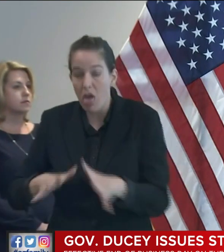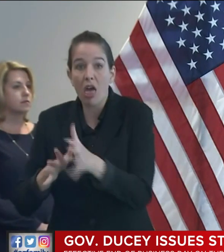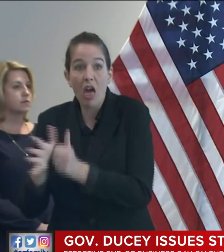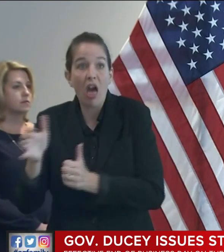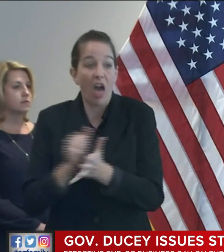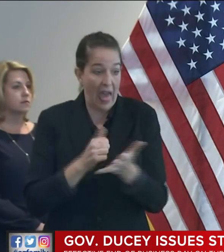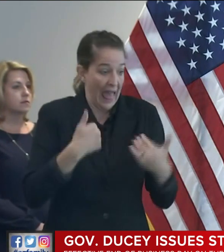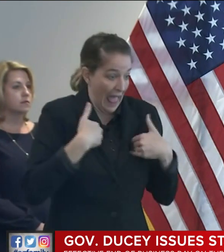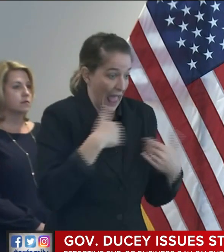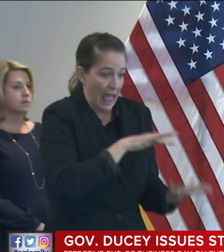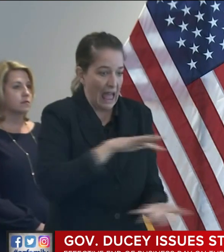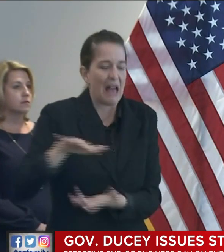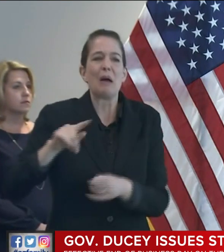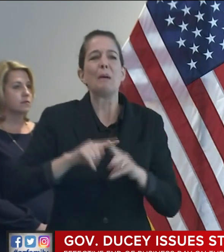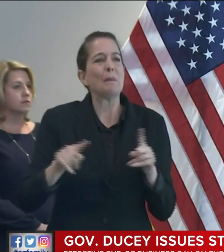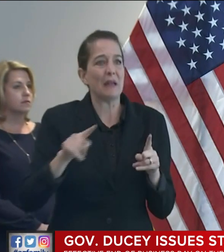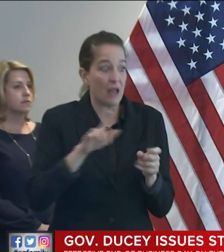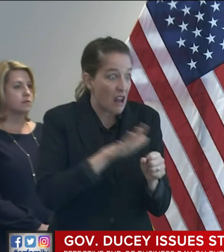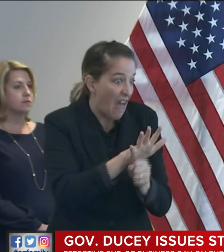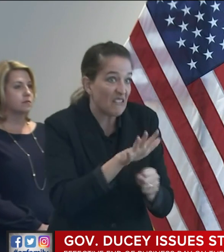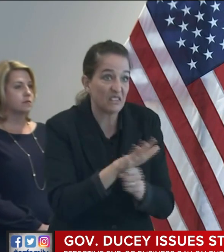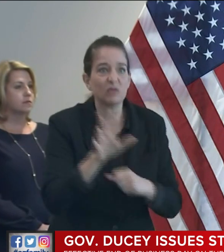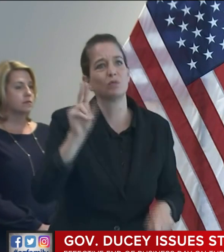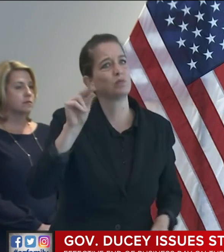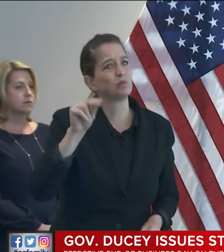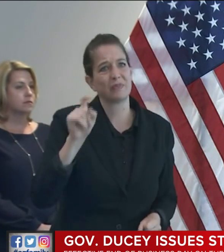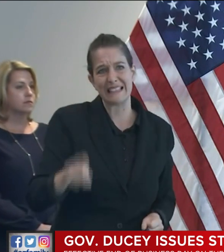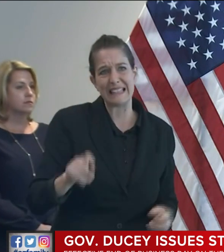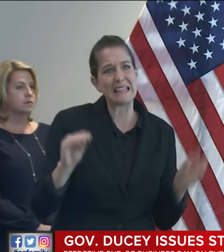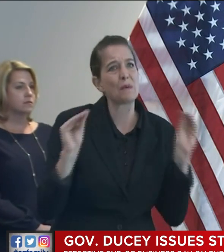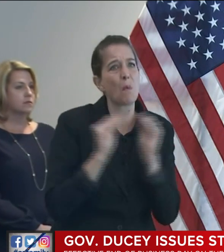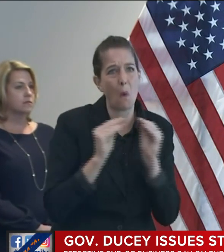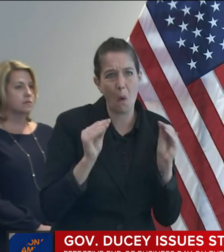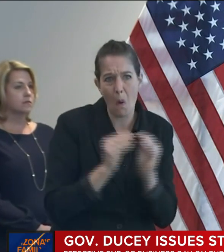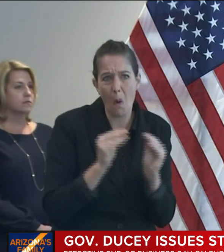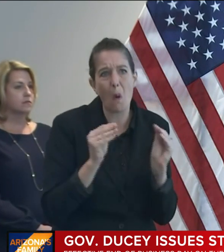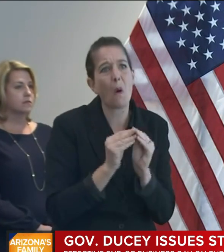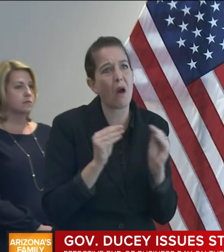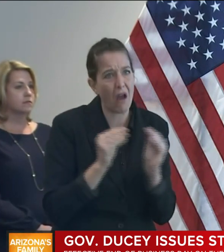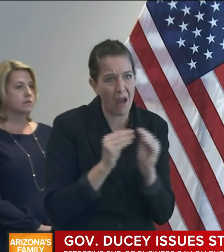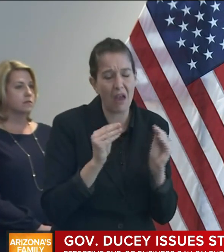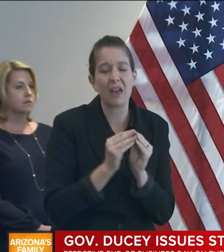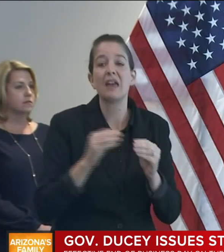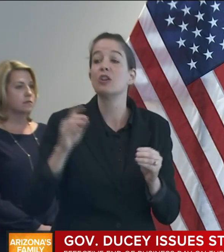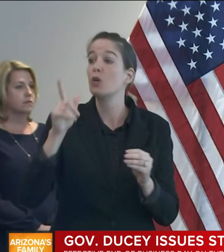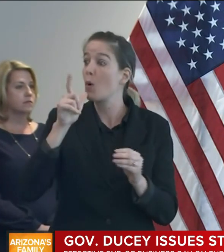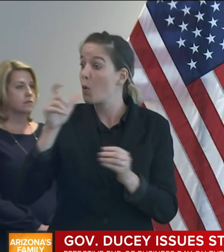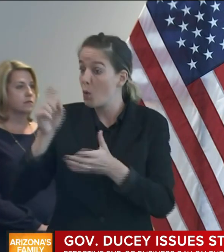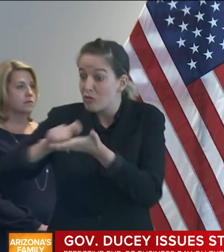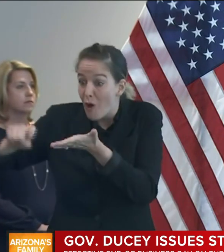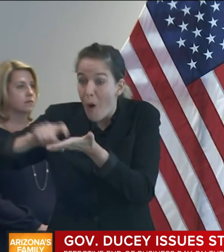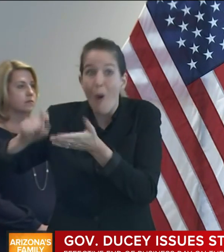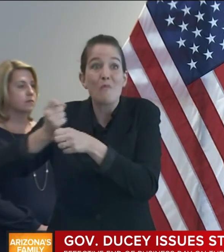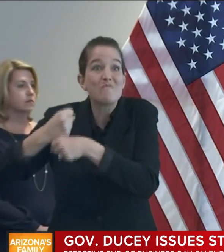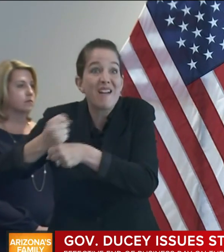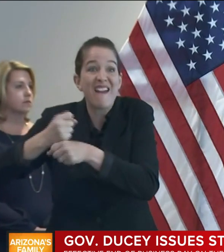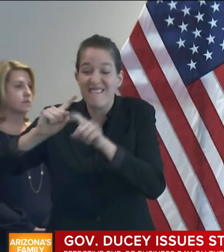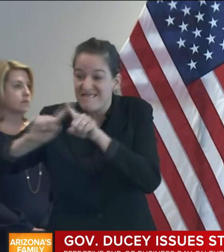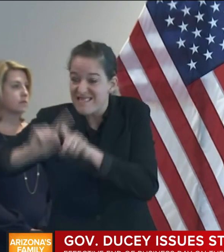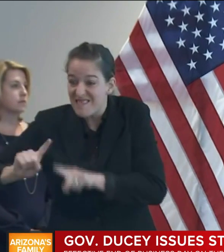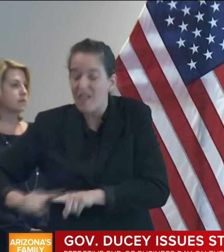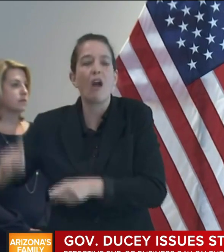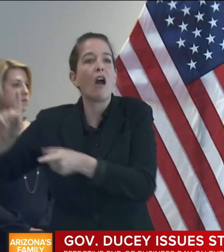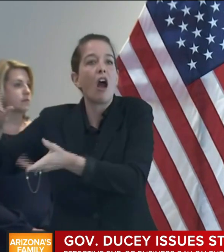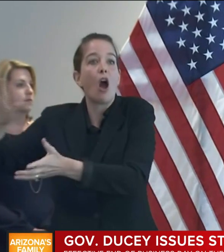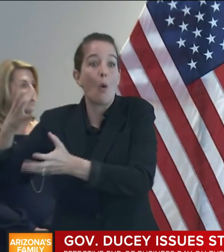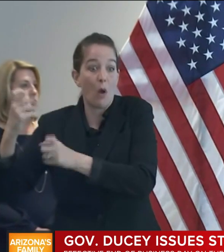anyone who needs the care or comfort of our healthcare providers will get it. Anybody go back to